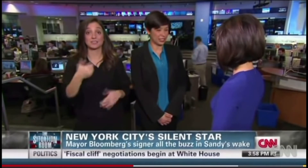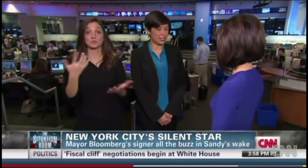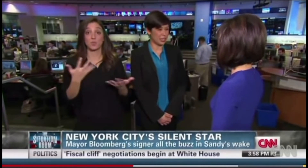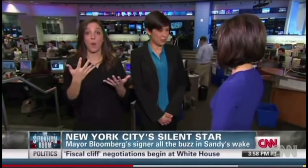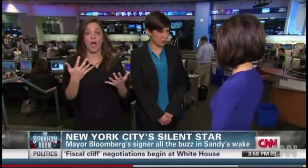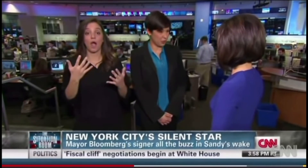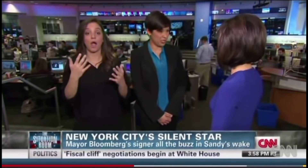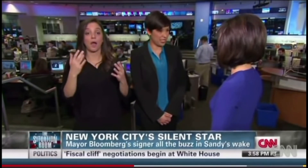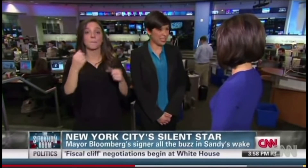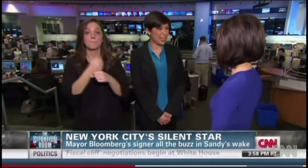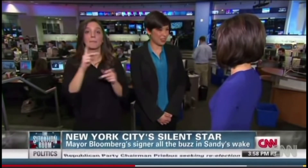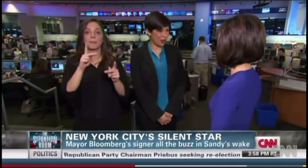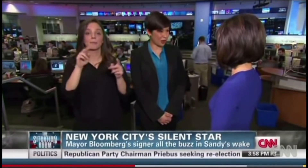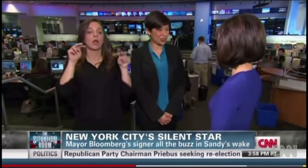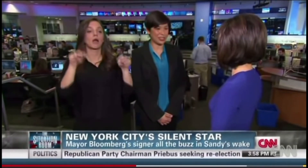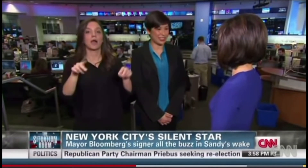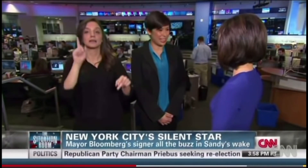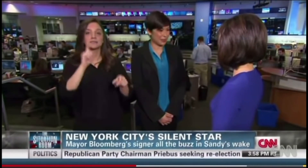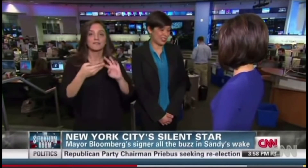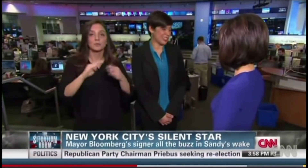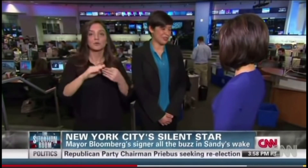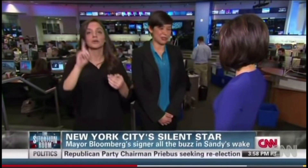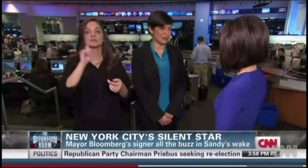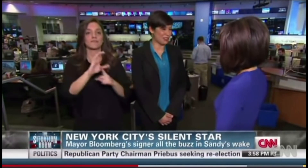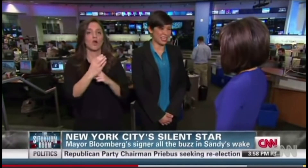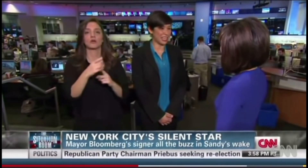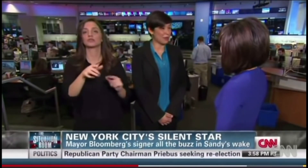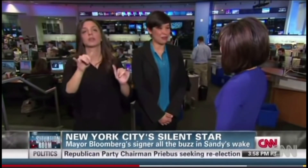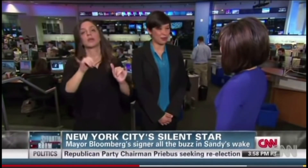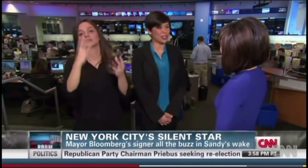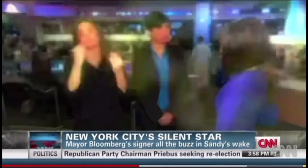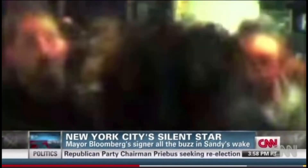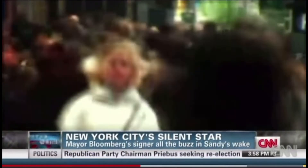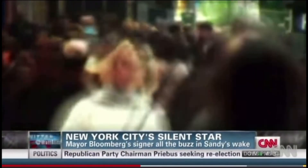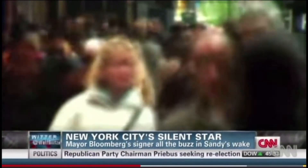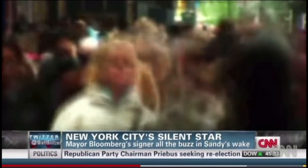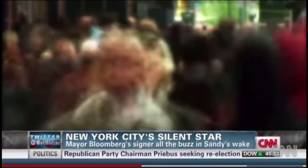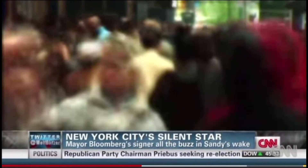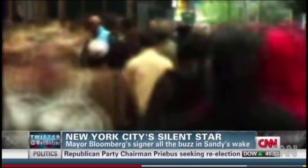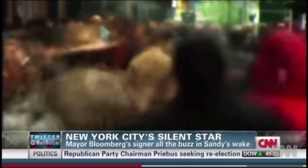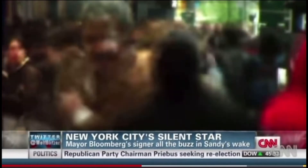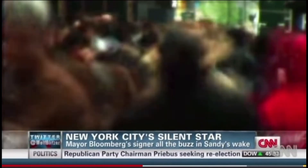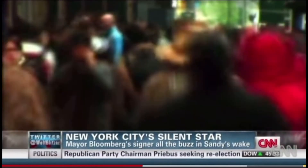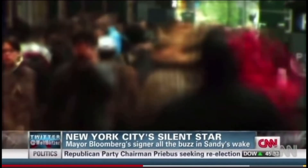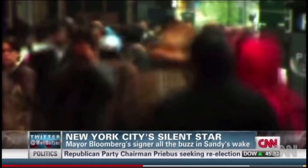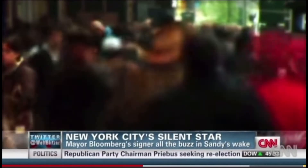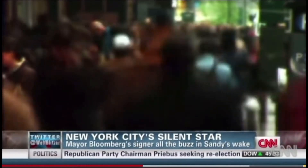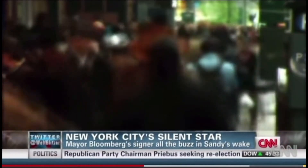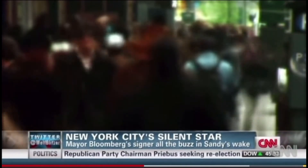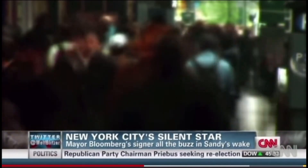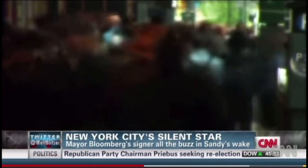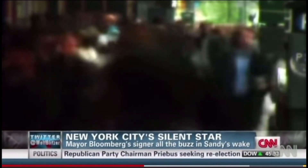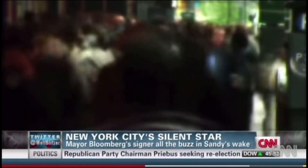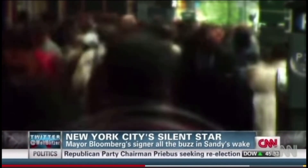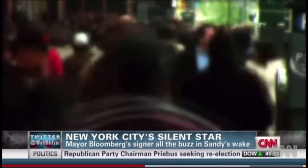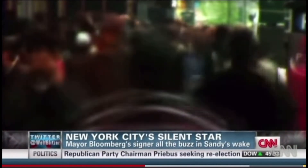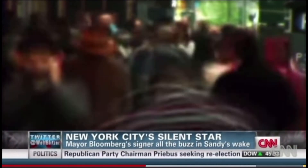it to the deaf community and the culture and the language, then it's a beautiful thing, and I'm all for it. Two to four out of every 1,000 Americans are